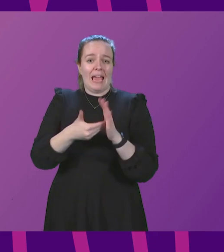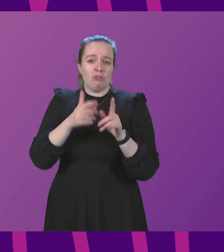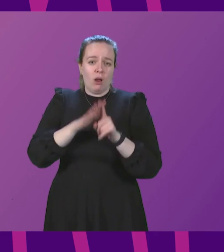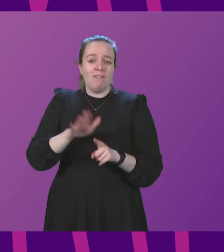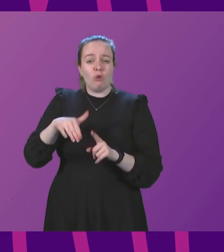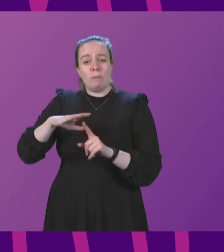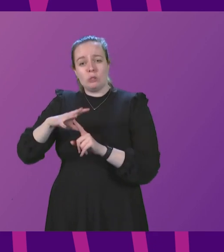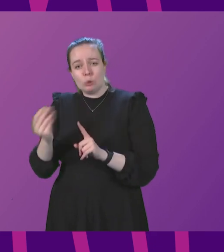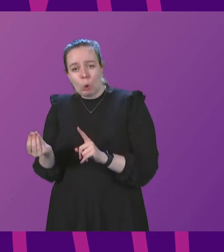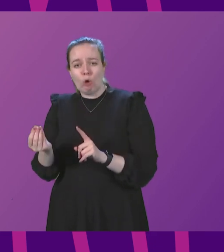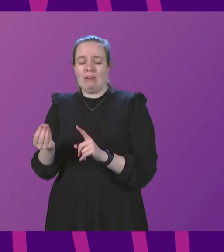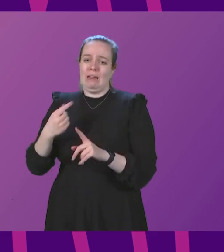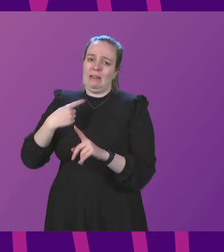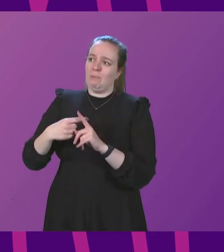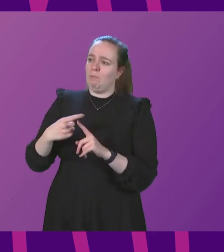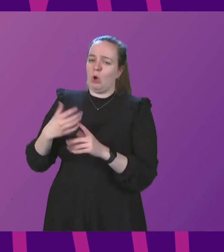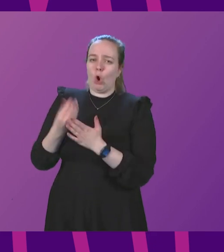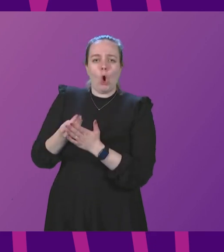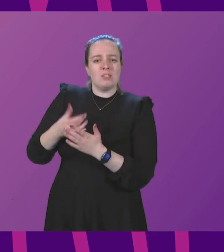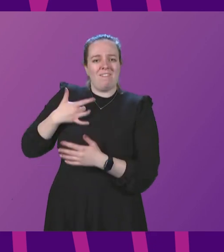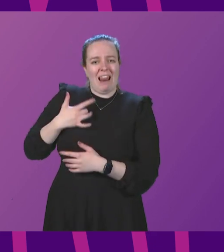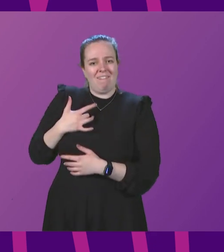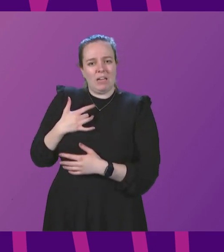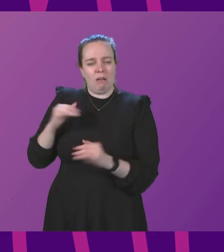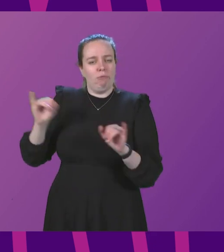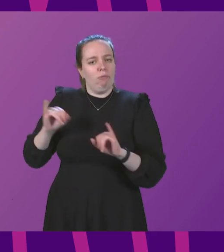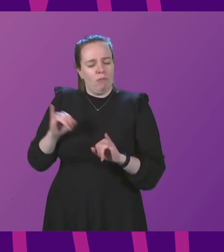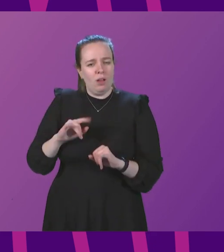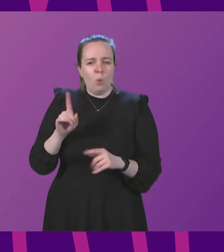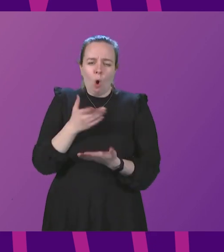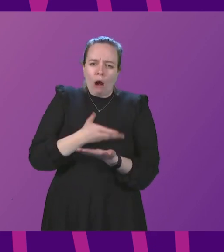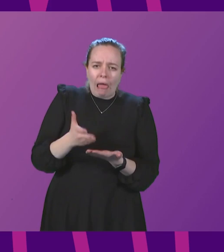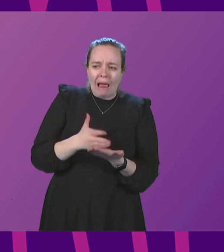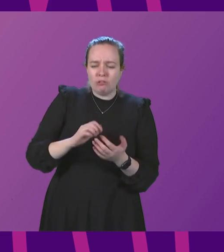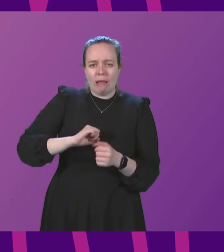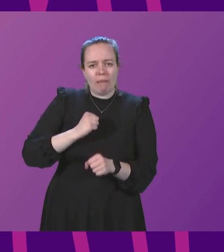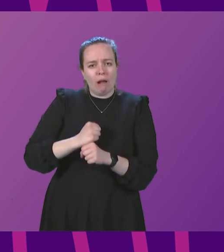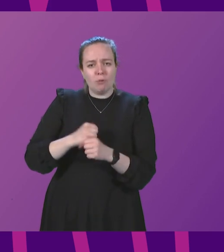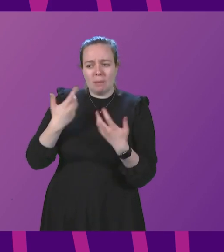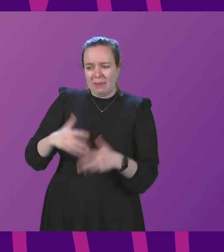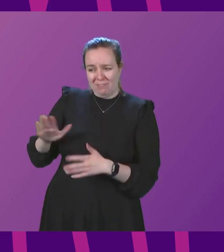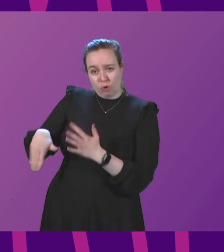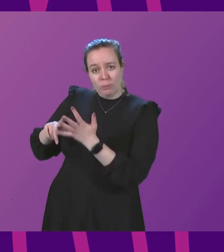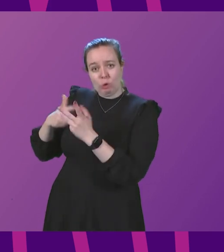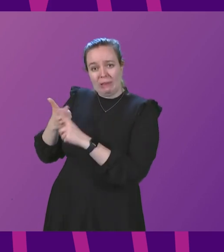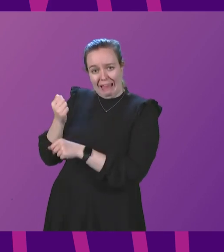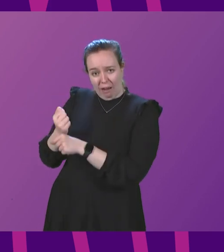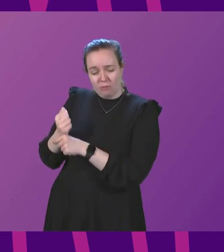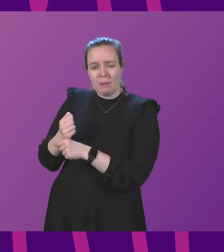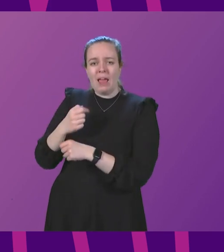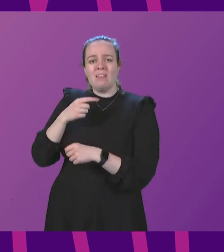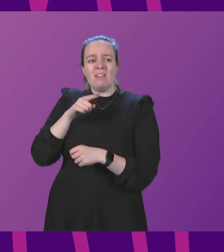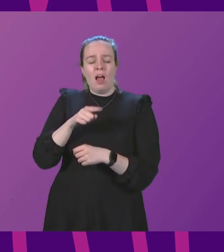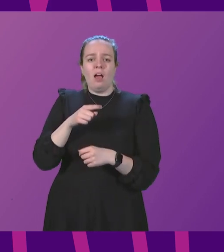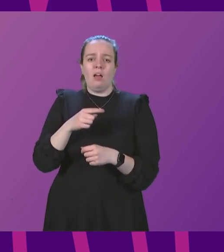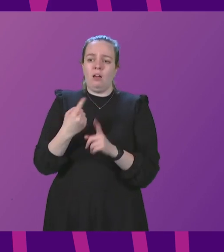from Tory cost of living crisis what clarity has the Scottish government received from the UK government that the consequentials announced